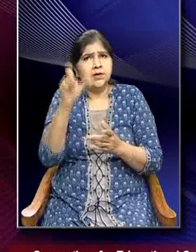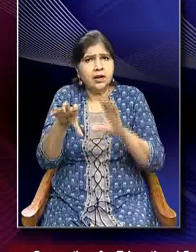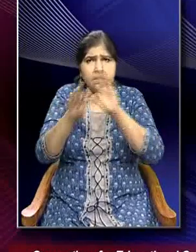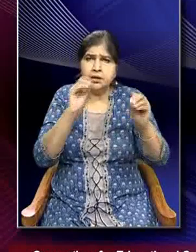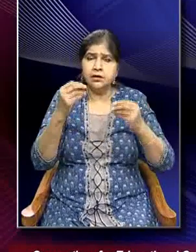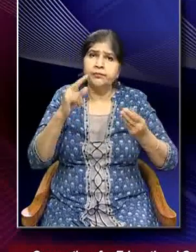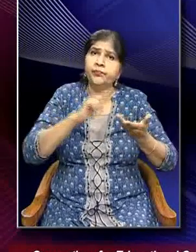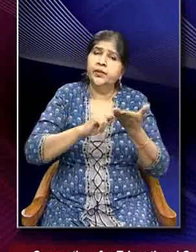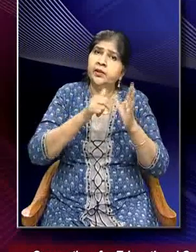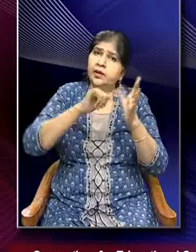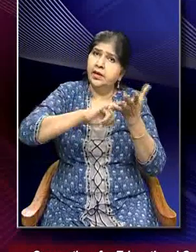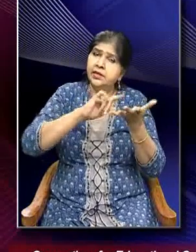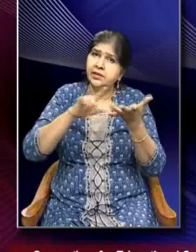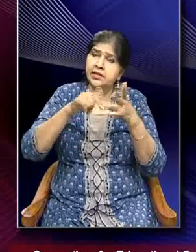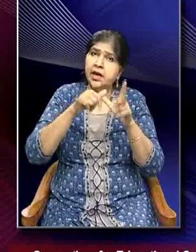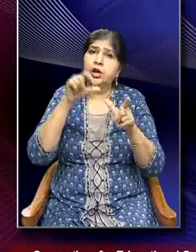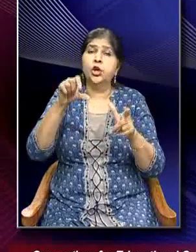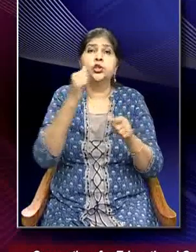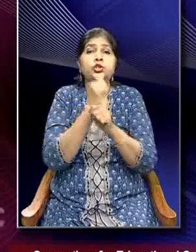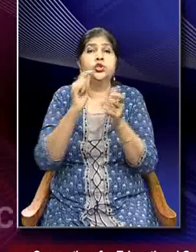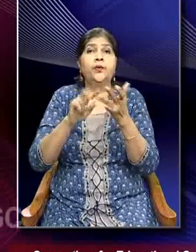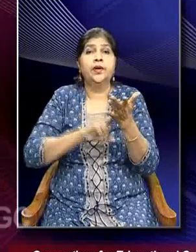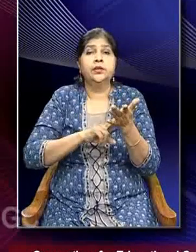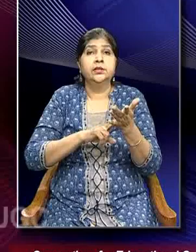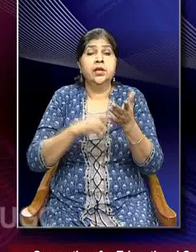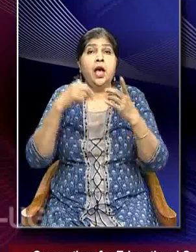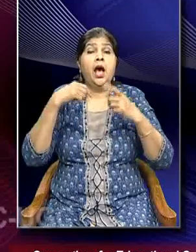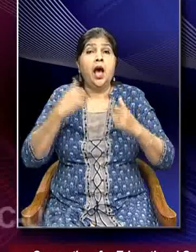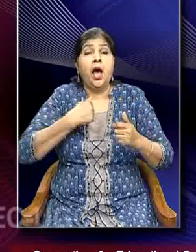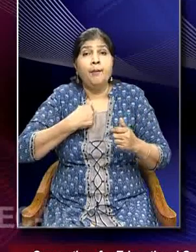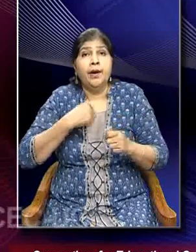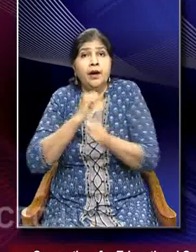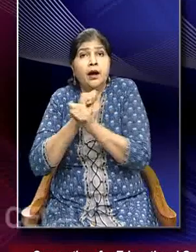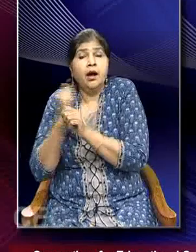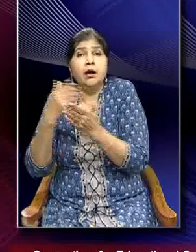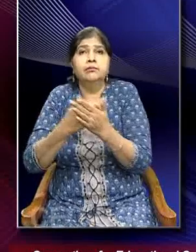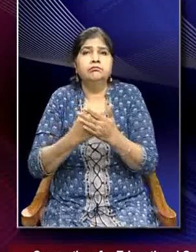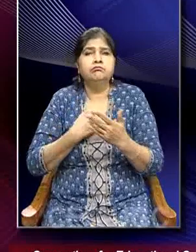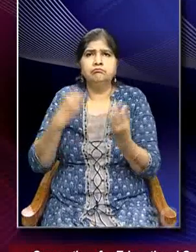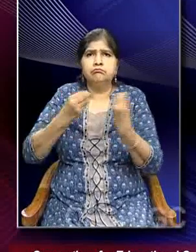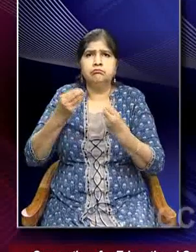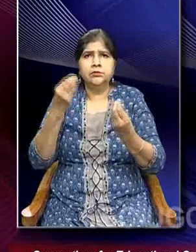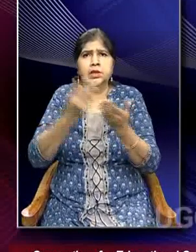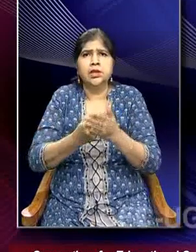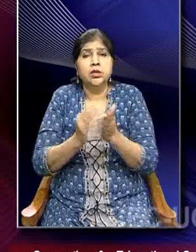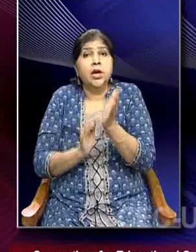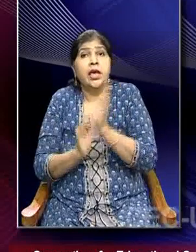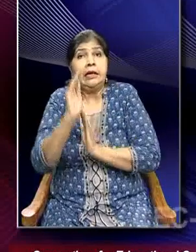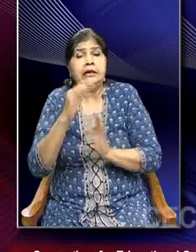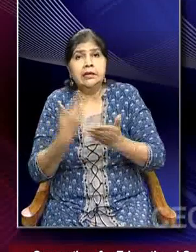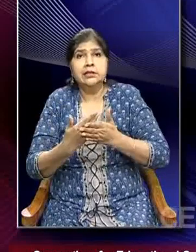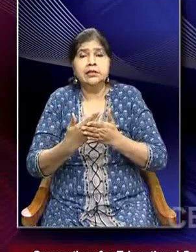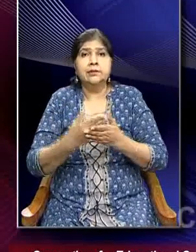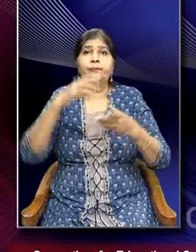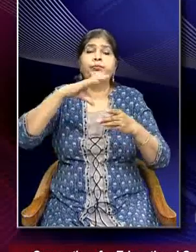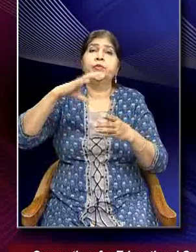.gov, that is human activities are estimated to have increased Earth's